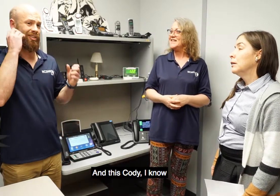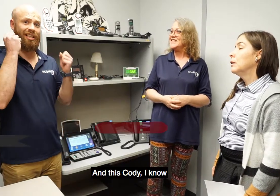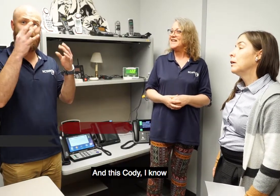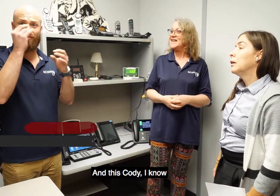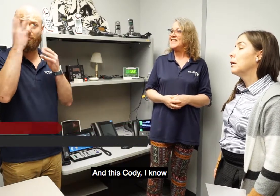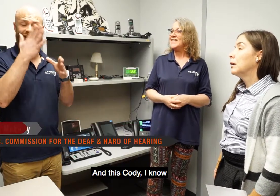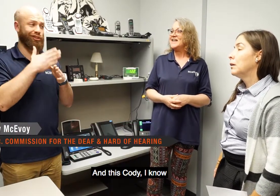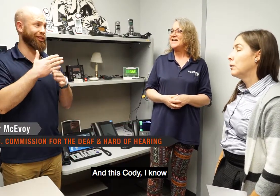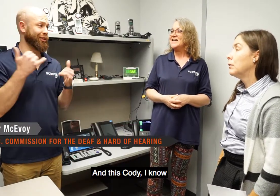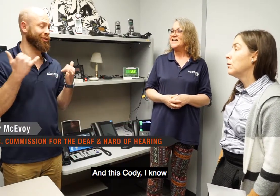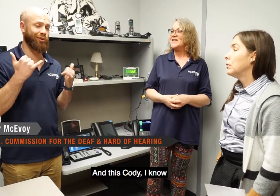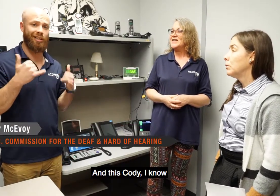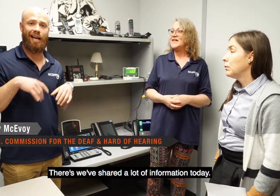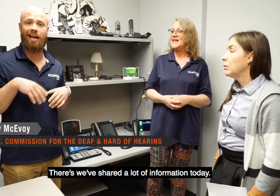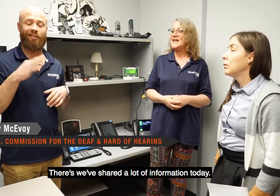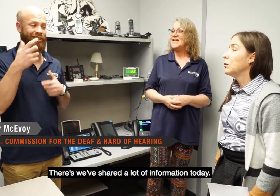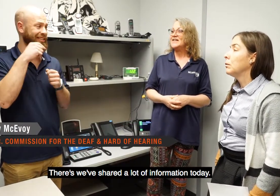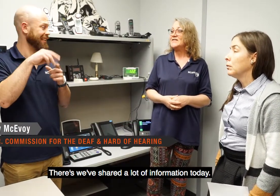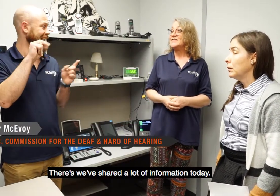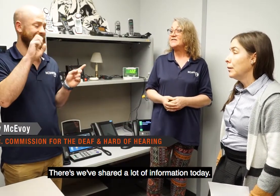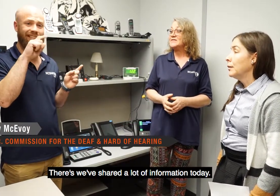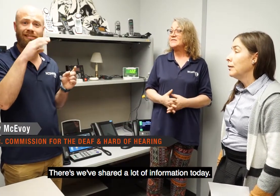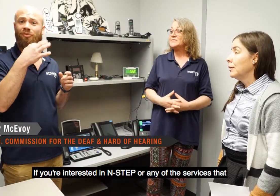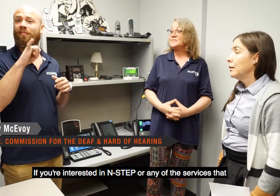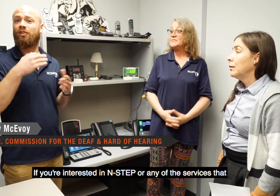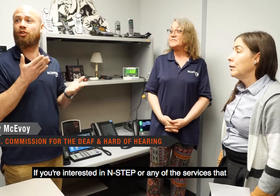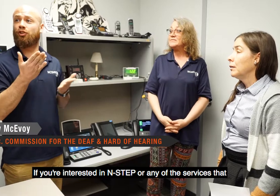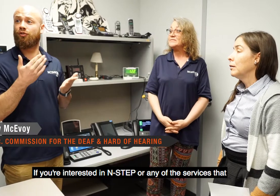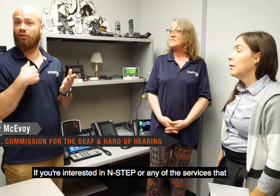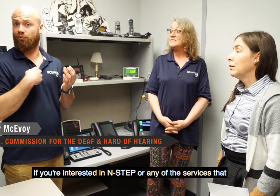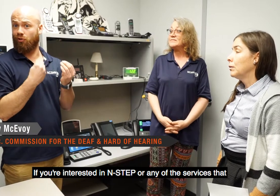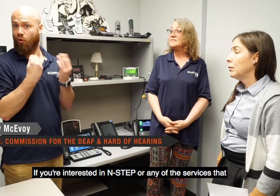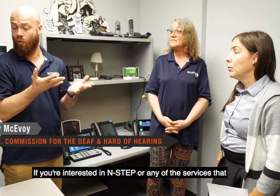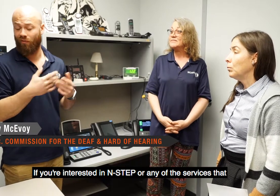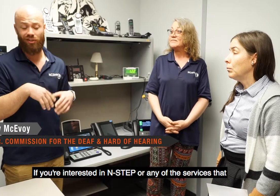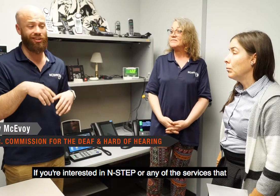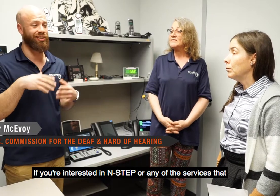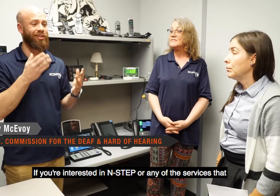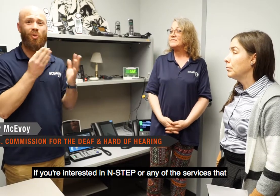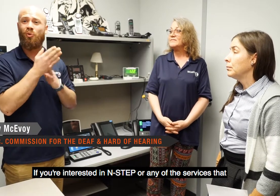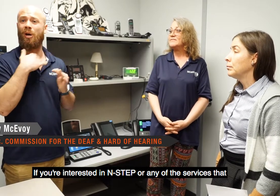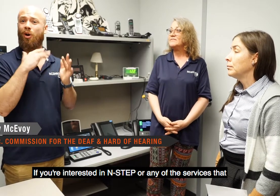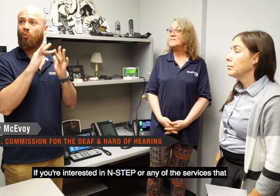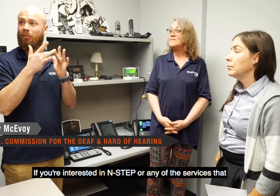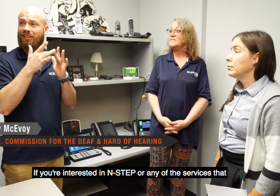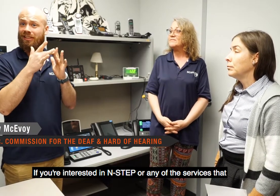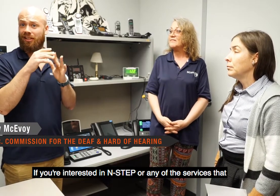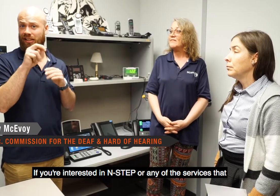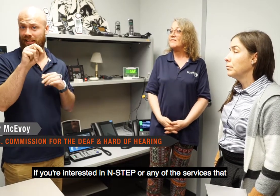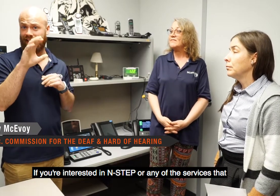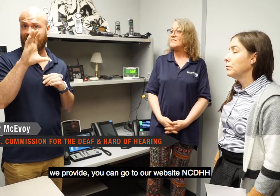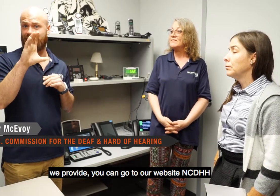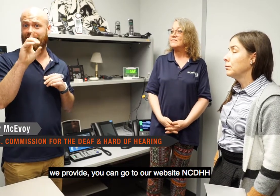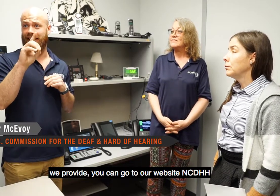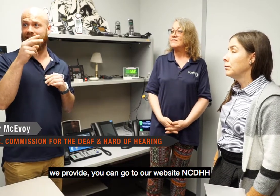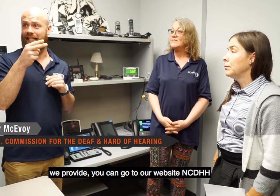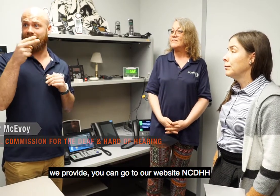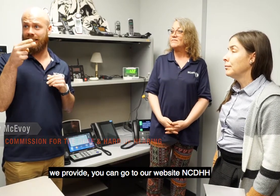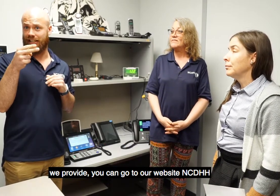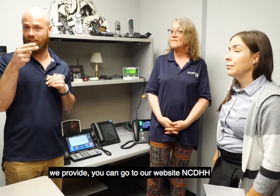And this is I know we've shared a lot of information today. If you're interested in NSTEP or any of the services that we provide, you can go to